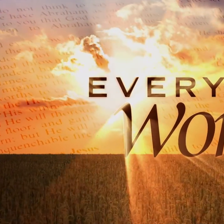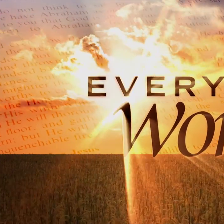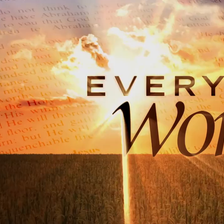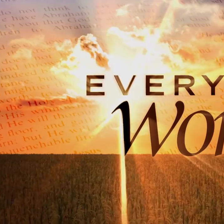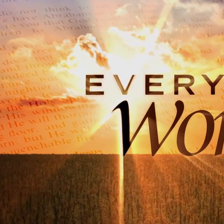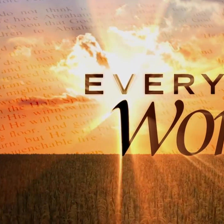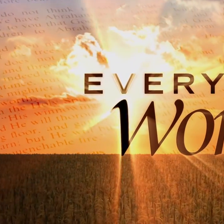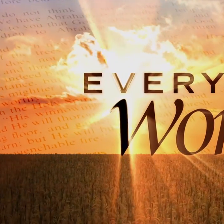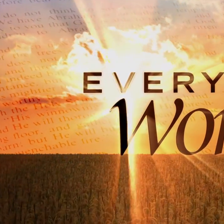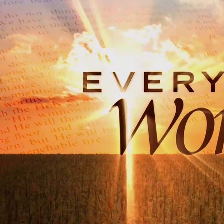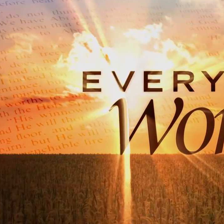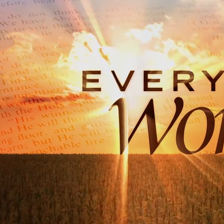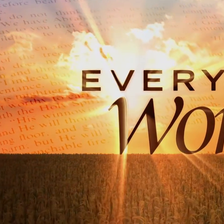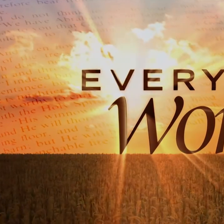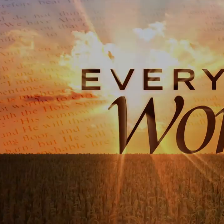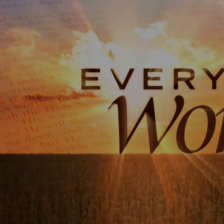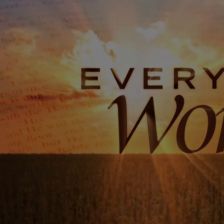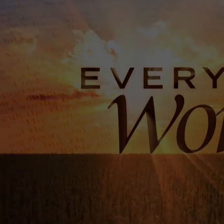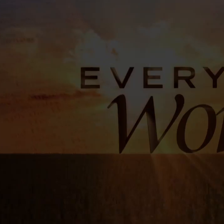in the end.